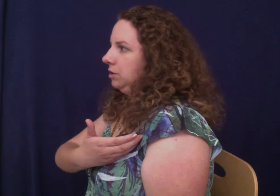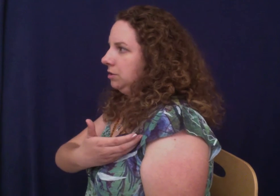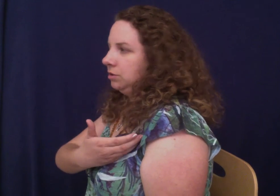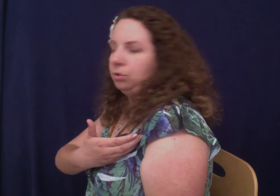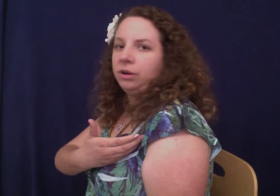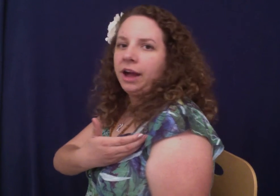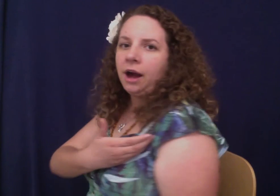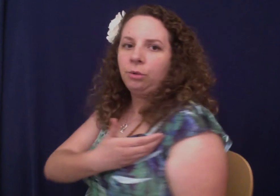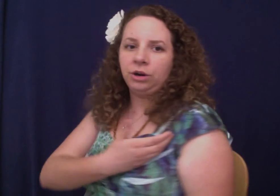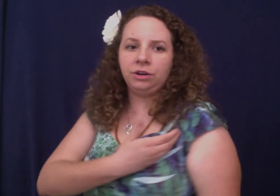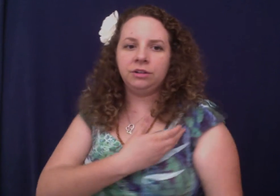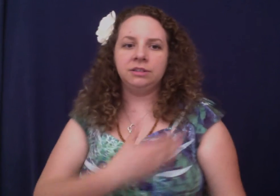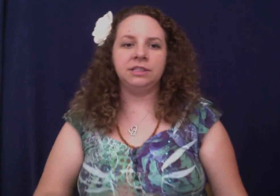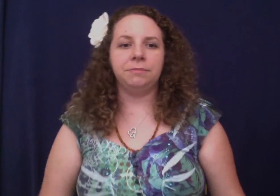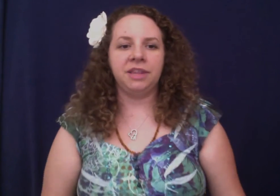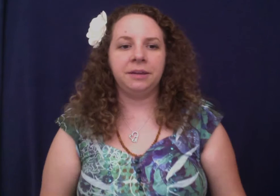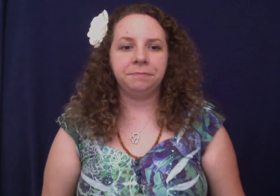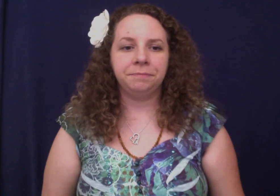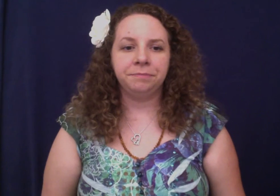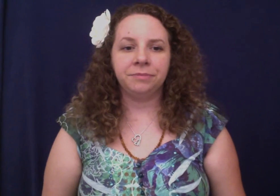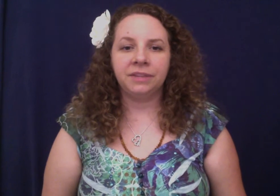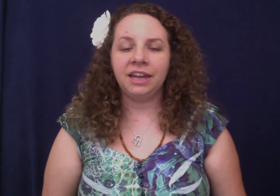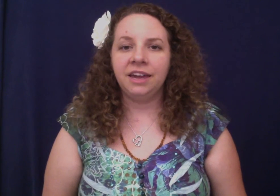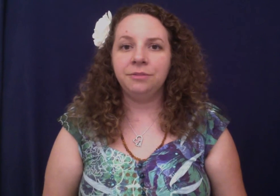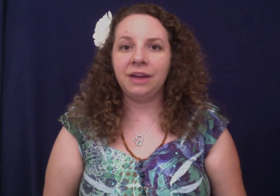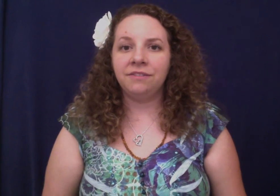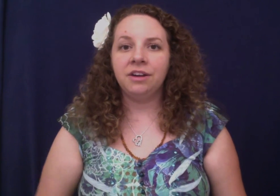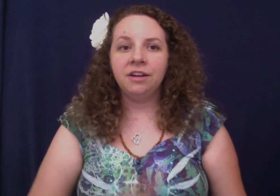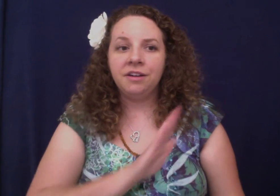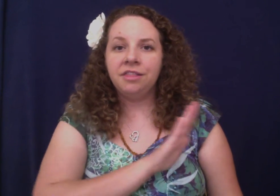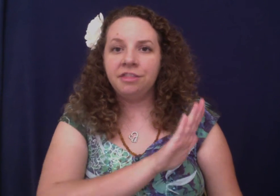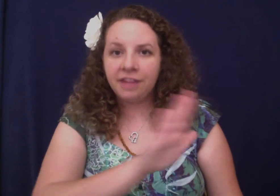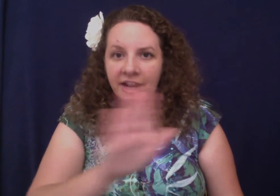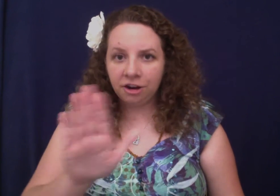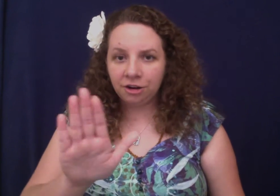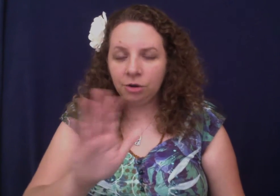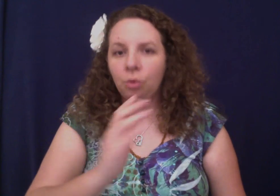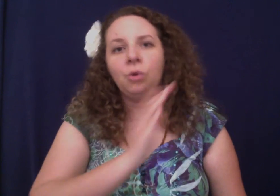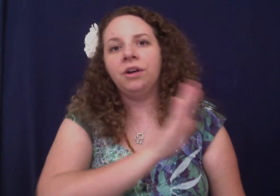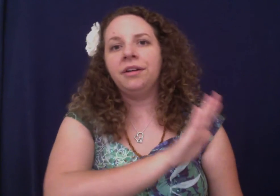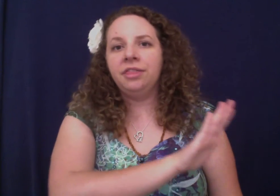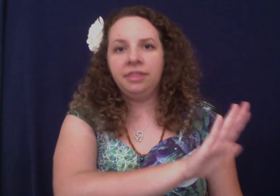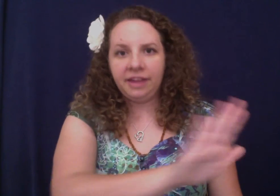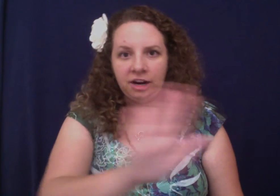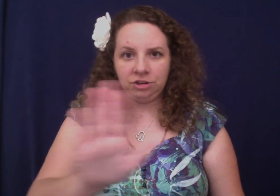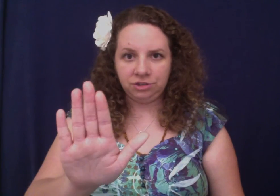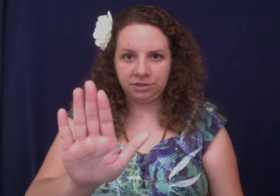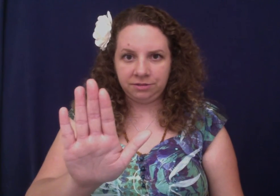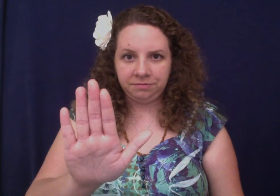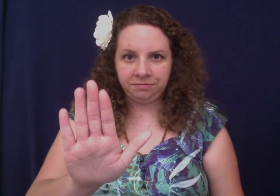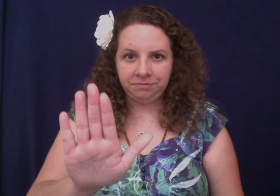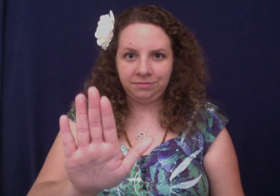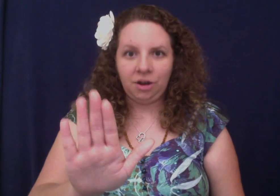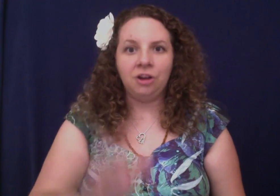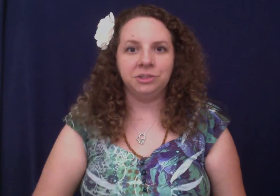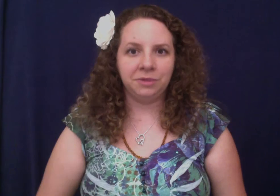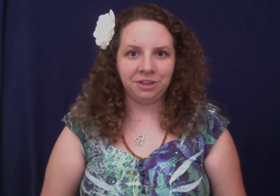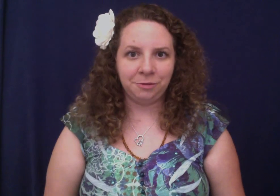or our something. Okay? And then we have their or theirs, also with an open